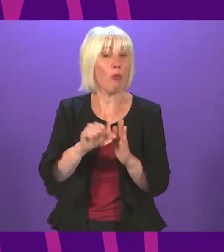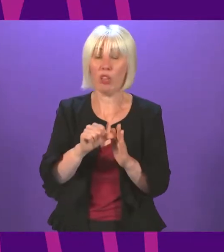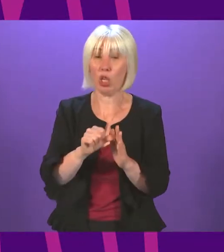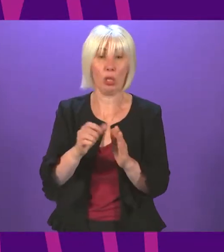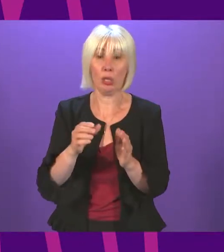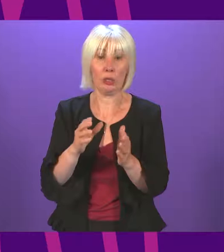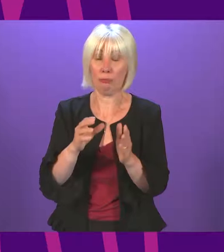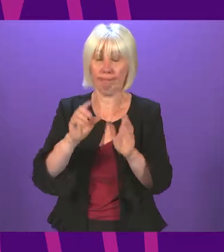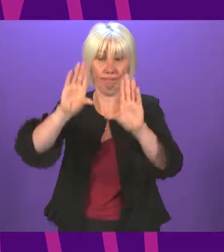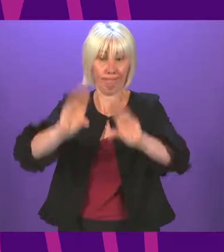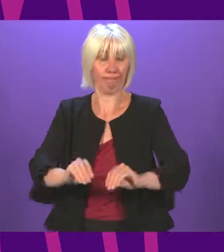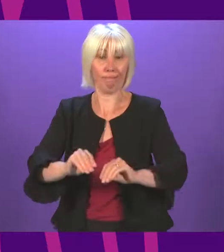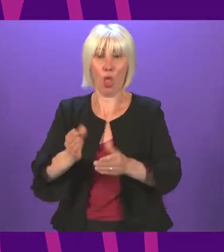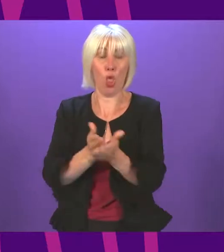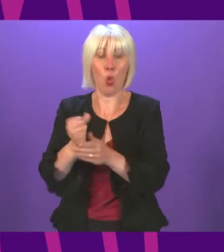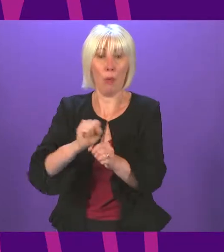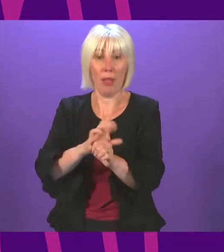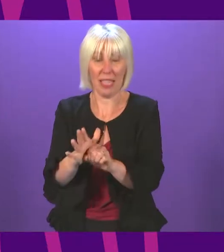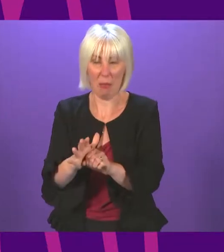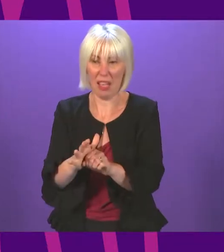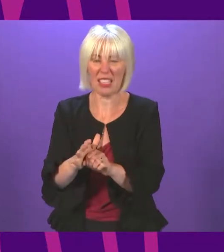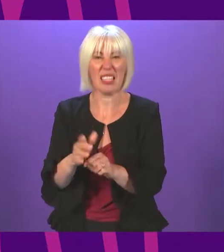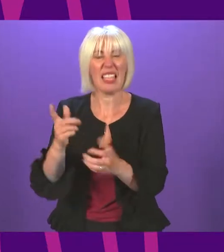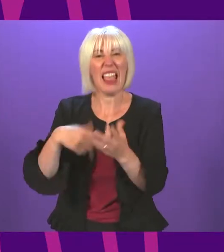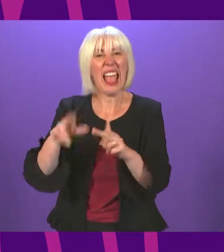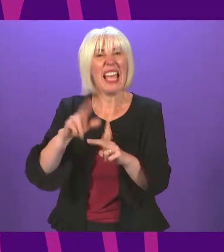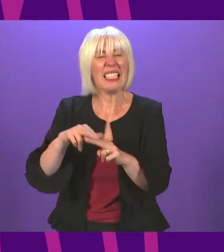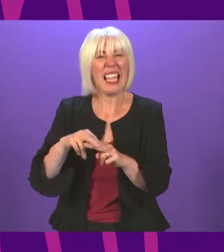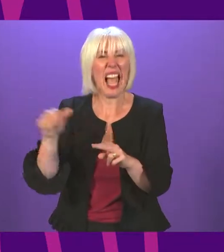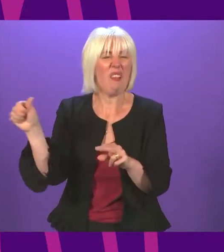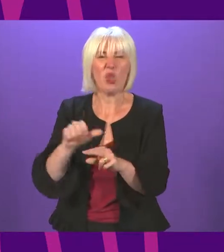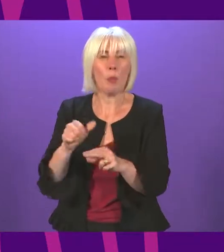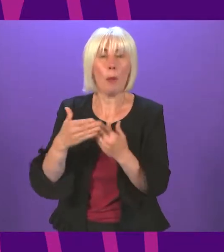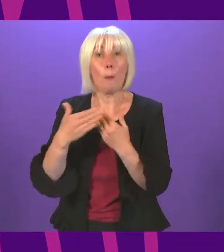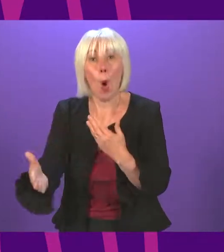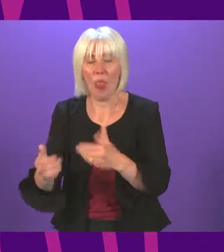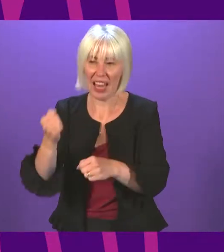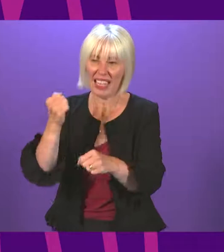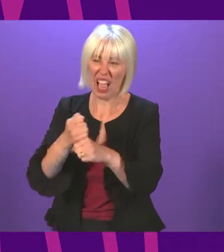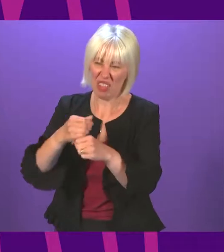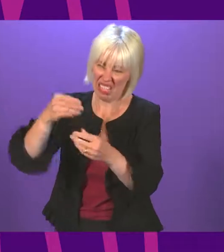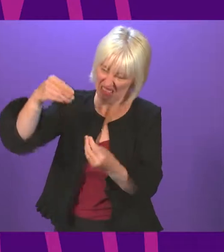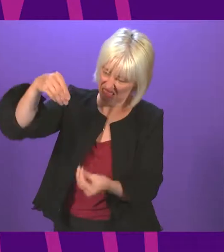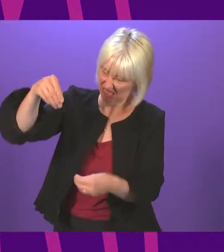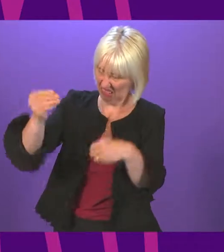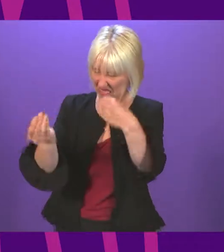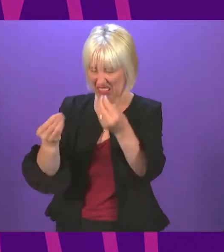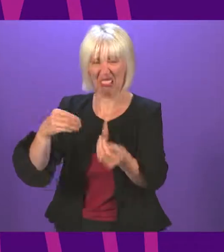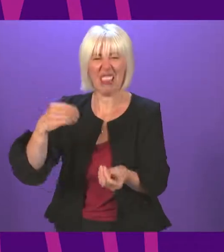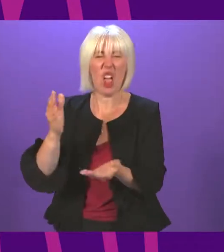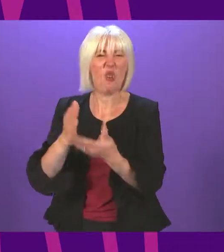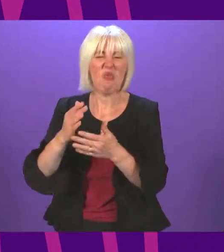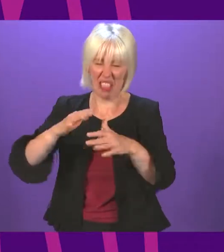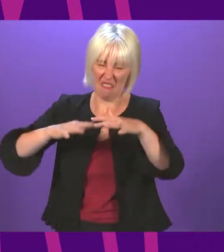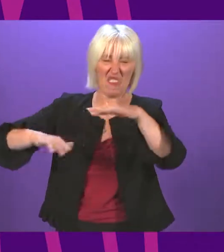patients and staff deserve more than wafer-thin guarantees and recycled commitments. What they got, however, was a vague